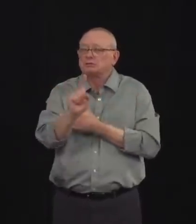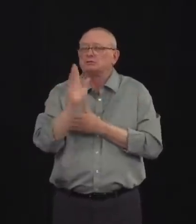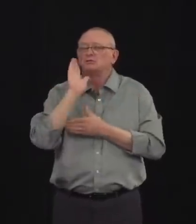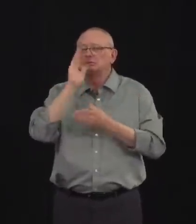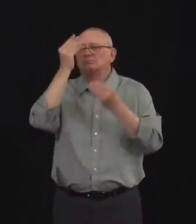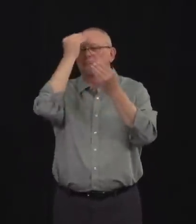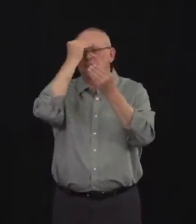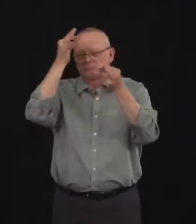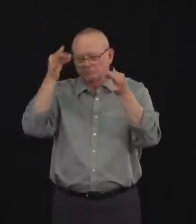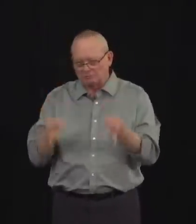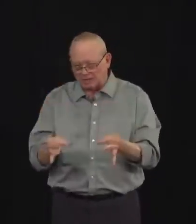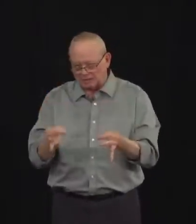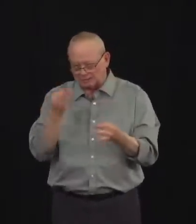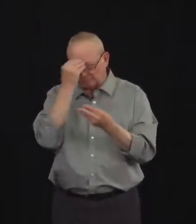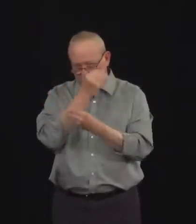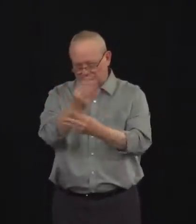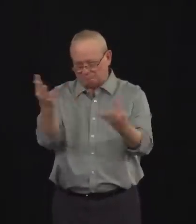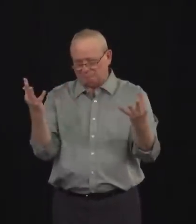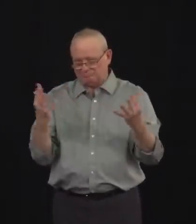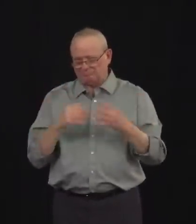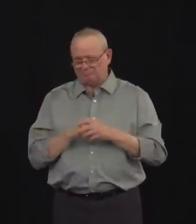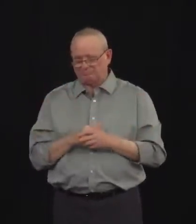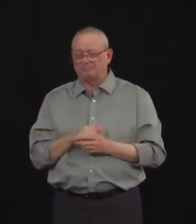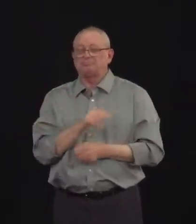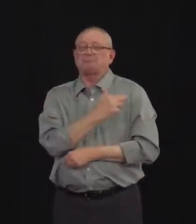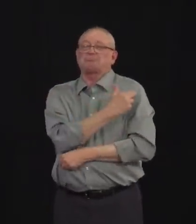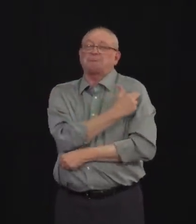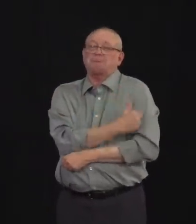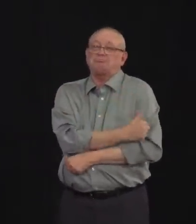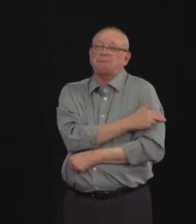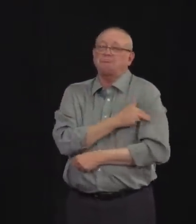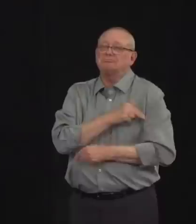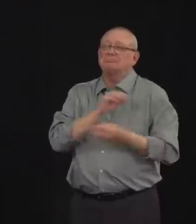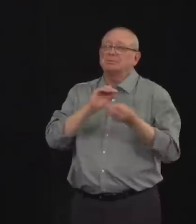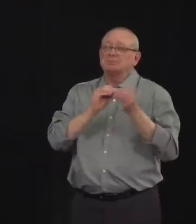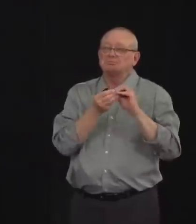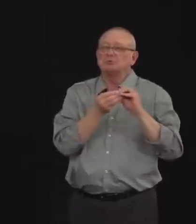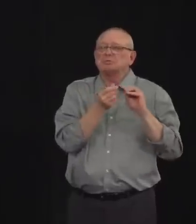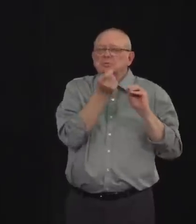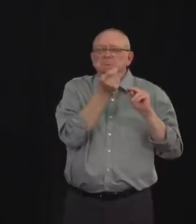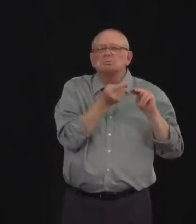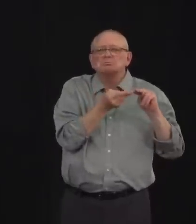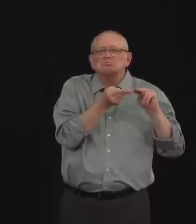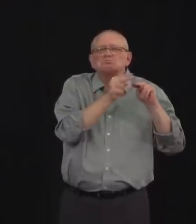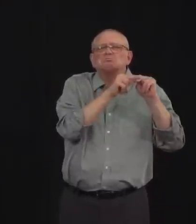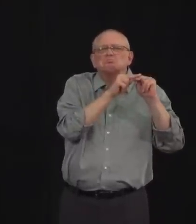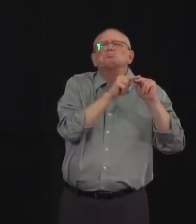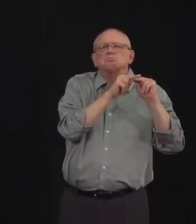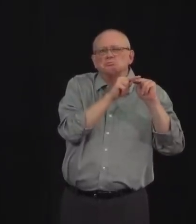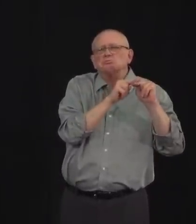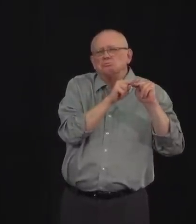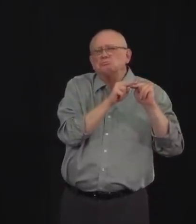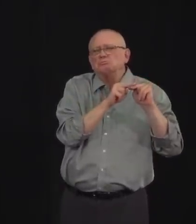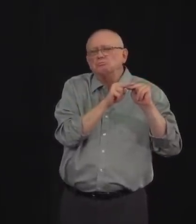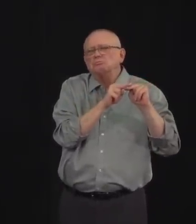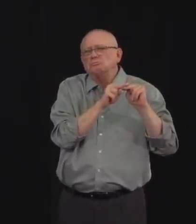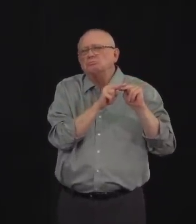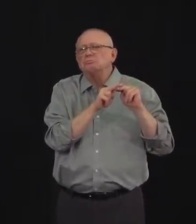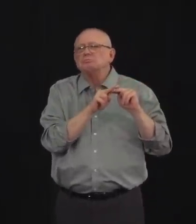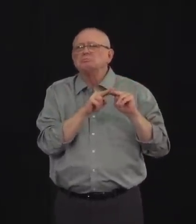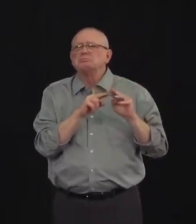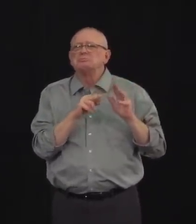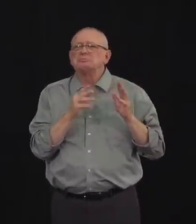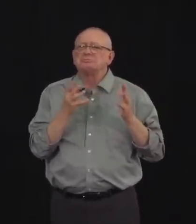increase in the last few days. Hospitalizations are a function not only of our total cases, but also of who it is that